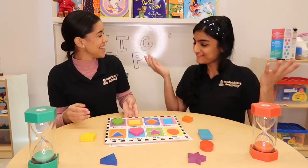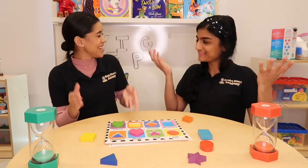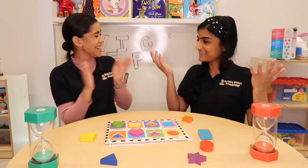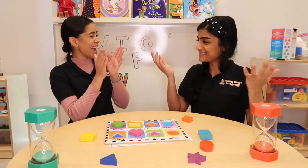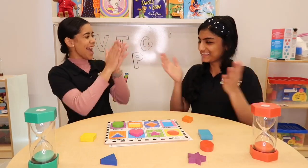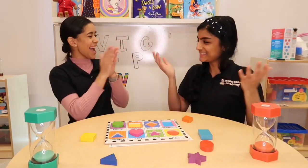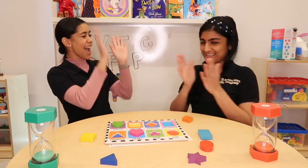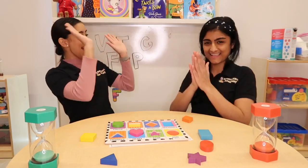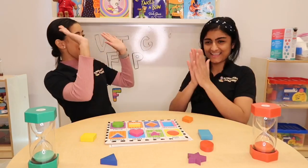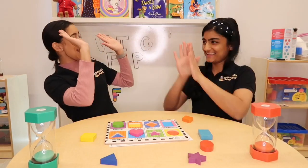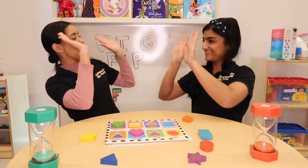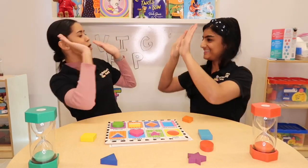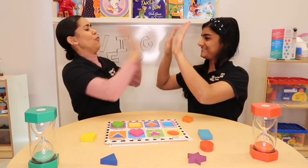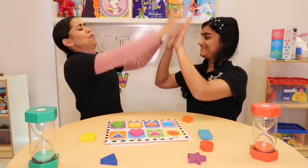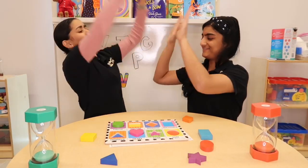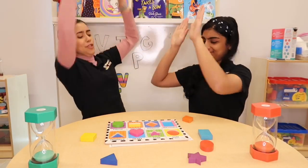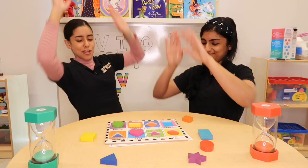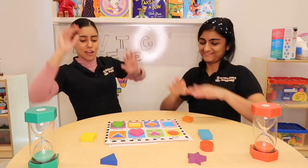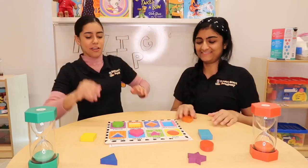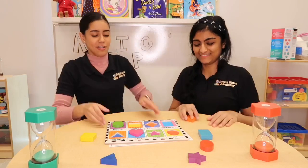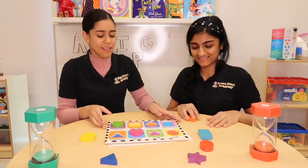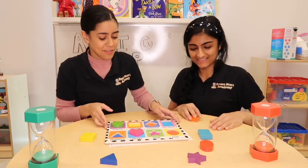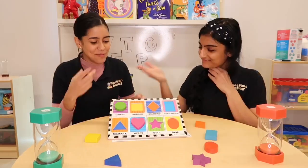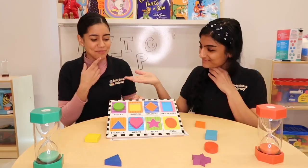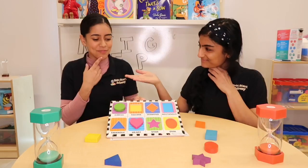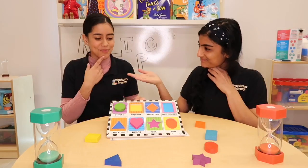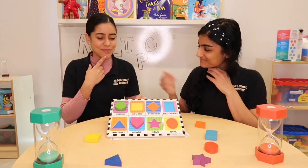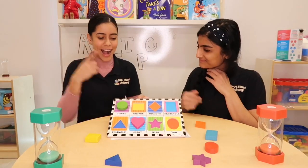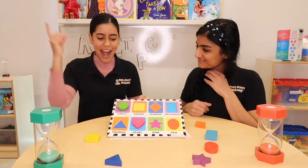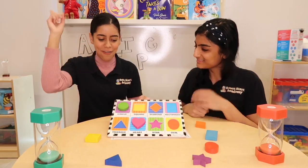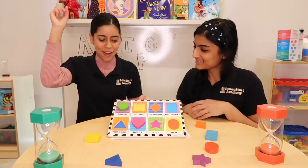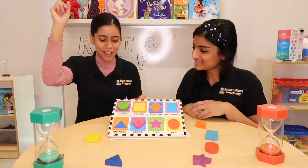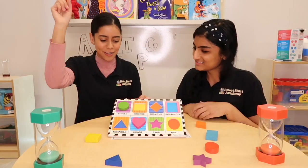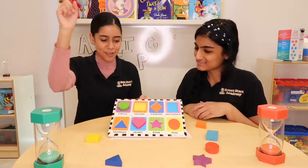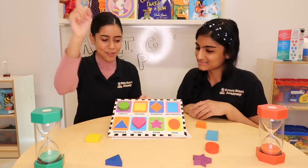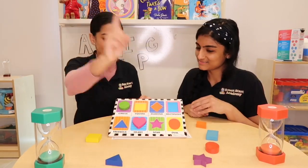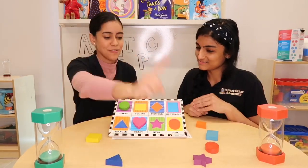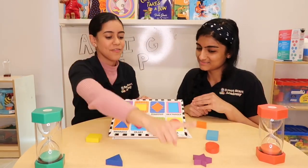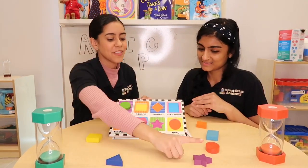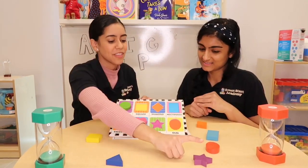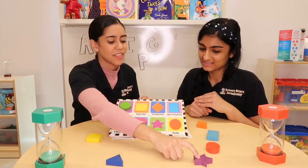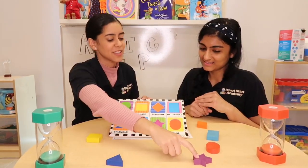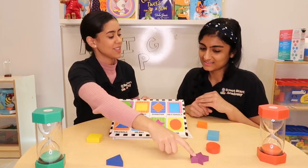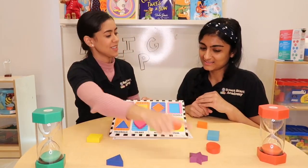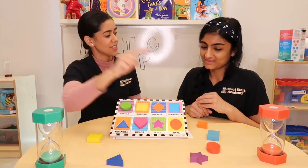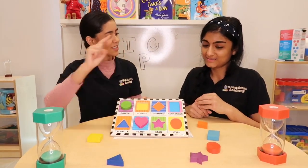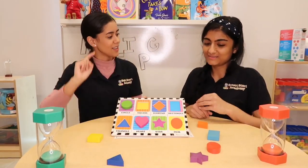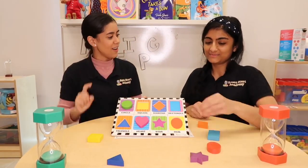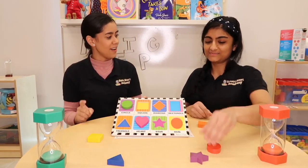Yay! Yeah. Hmm, I want to do a star.